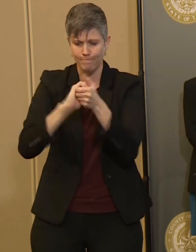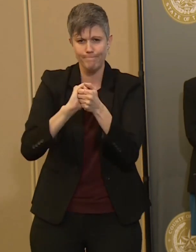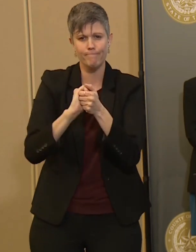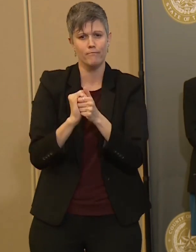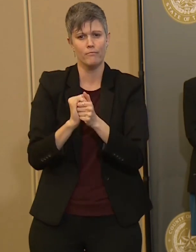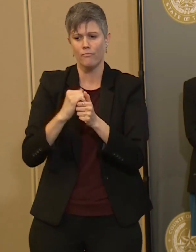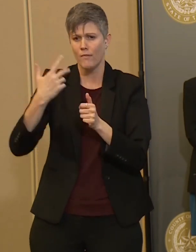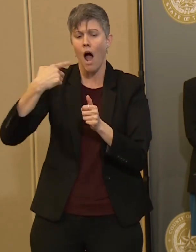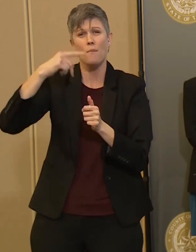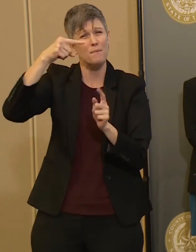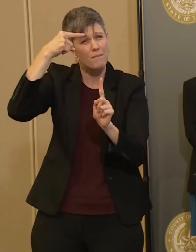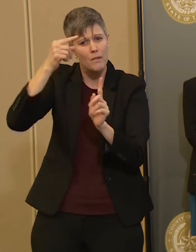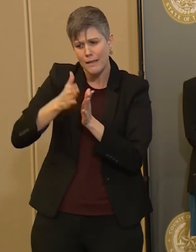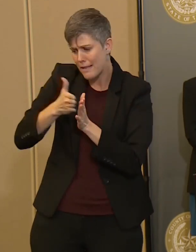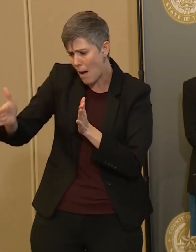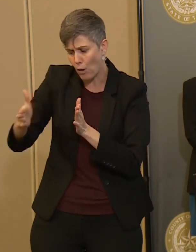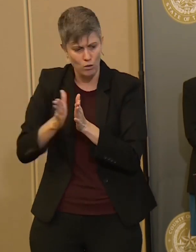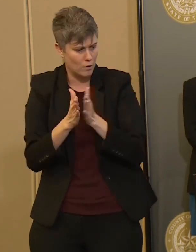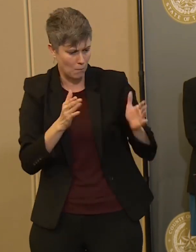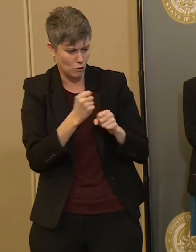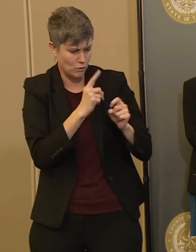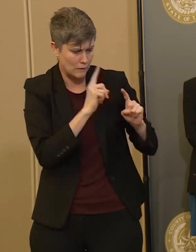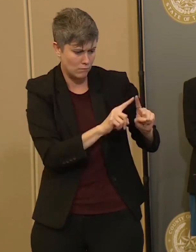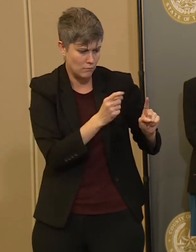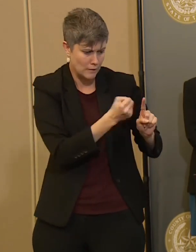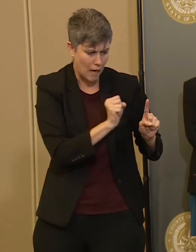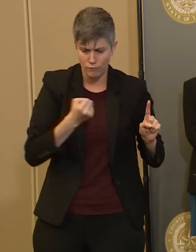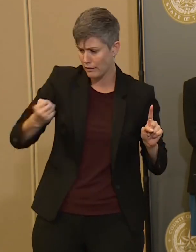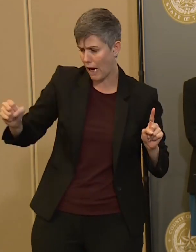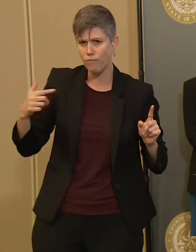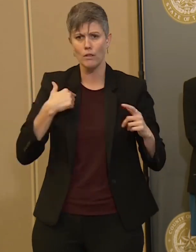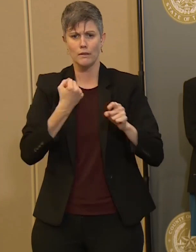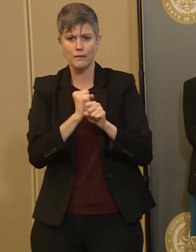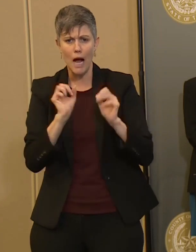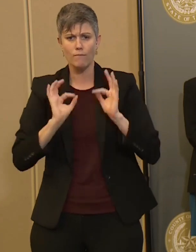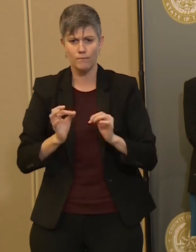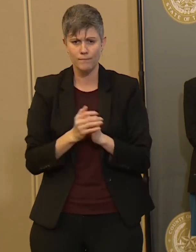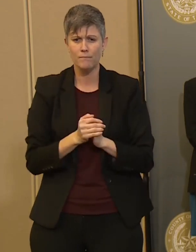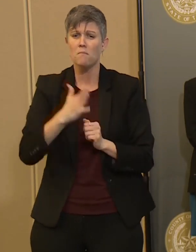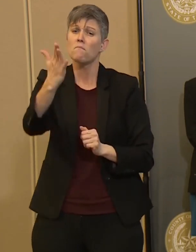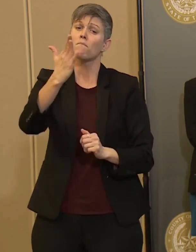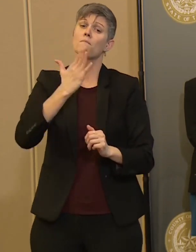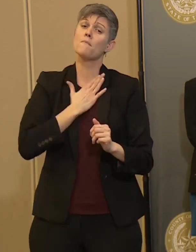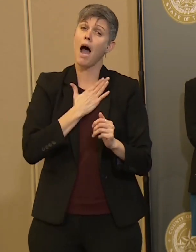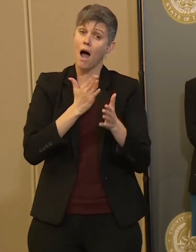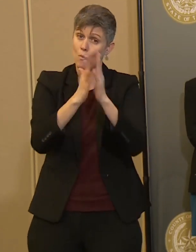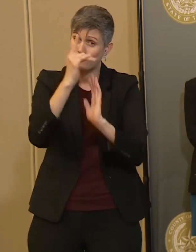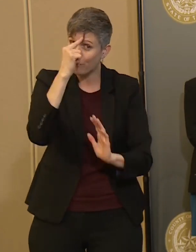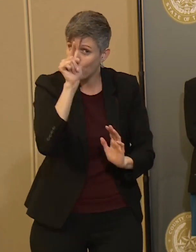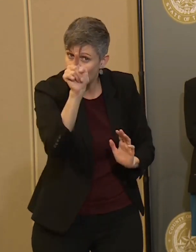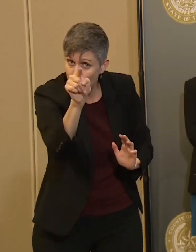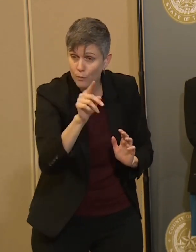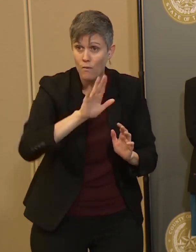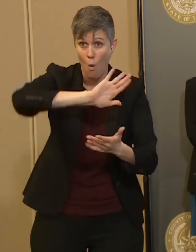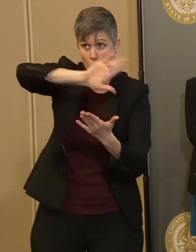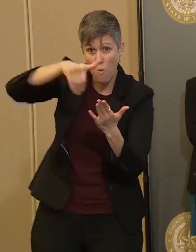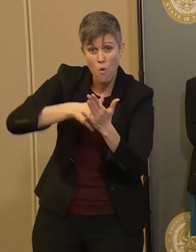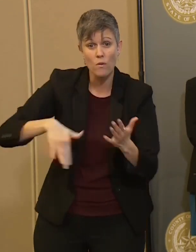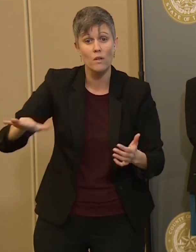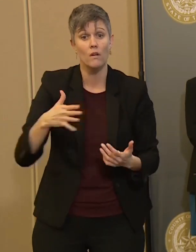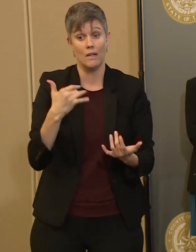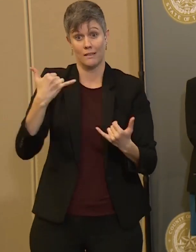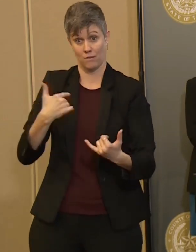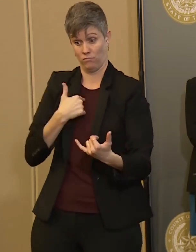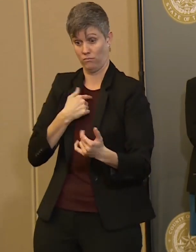are safe. This is my request for everybody. This is an order that's going to go into